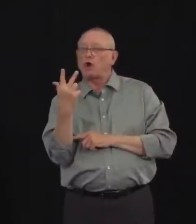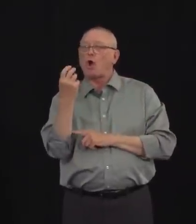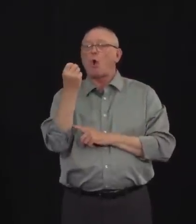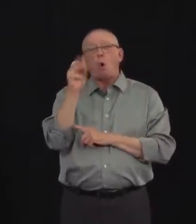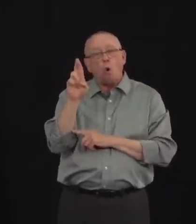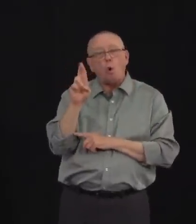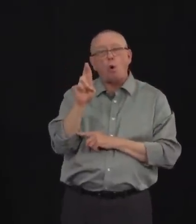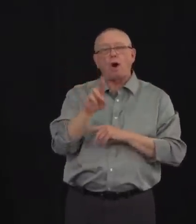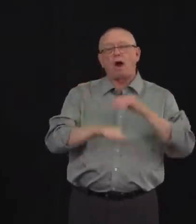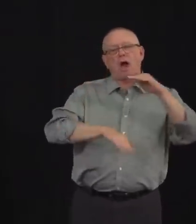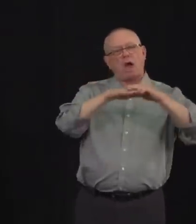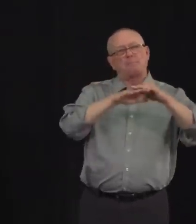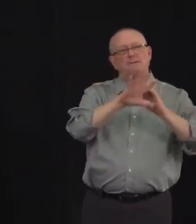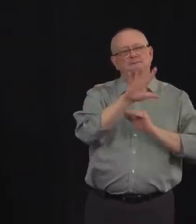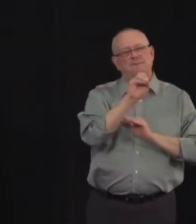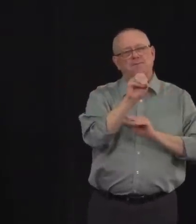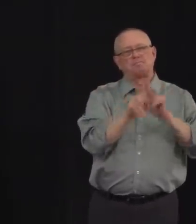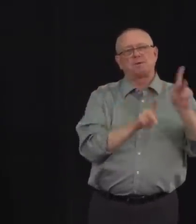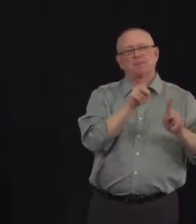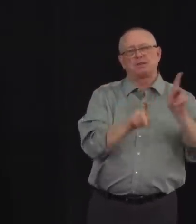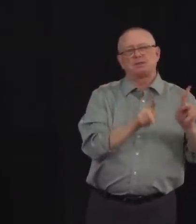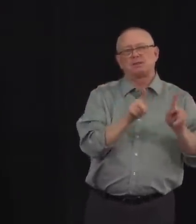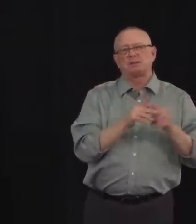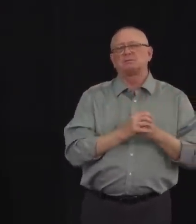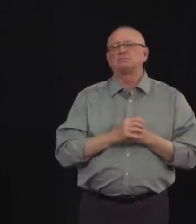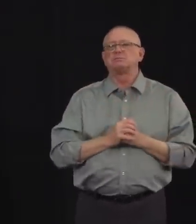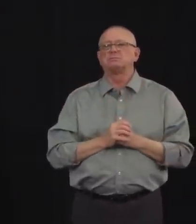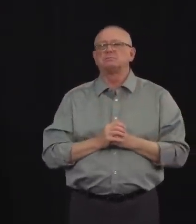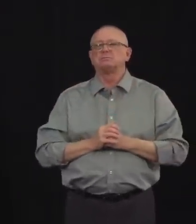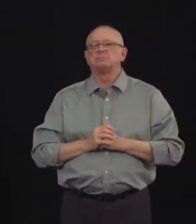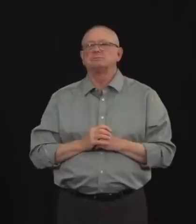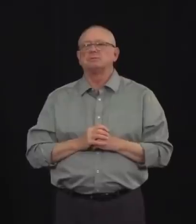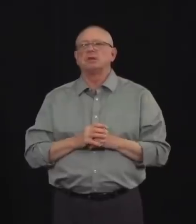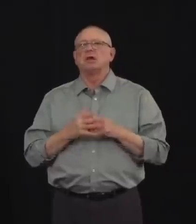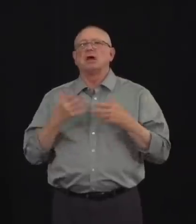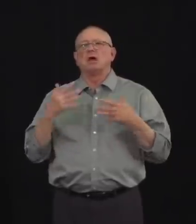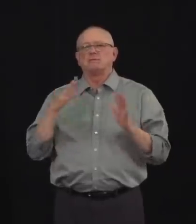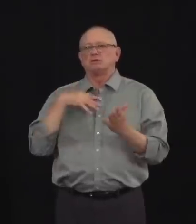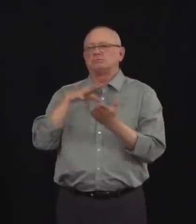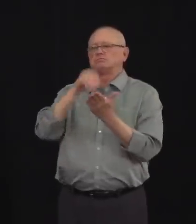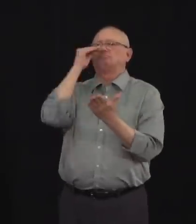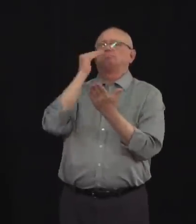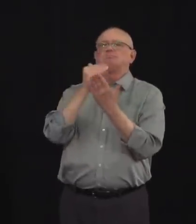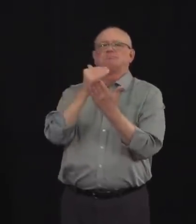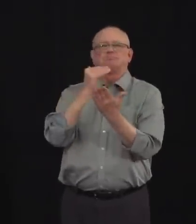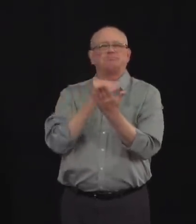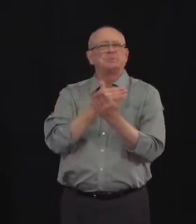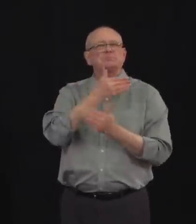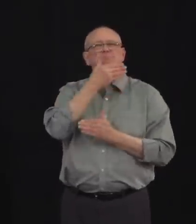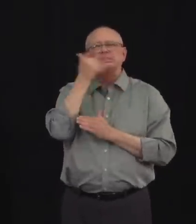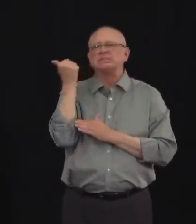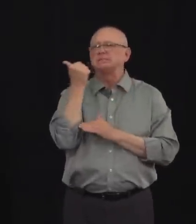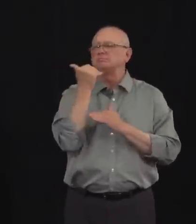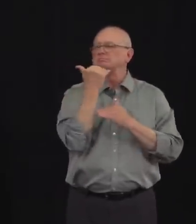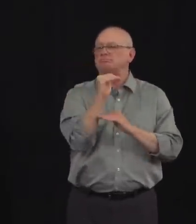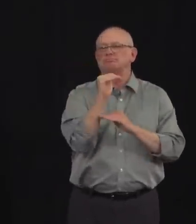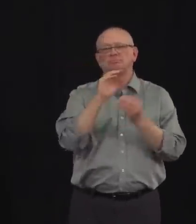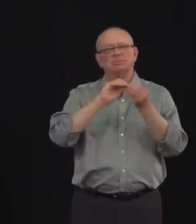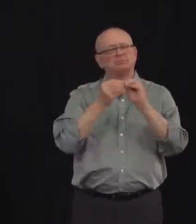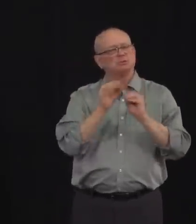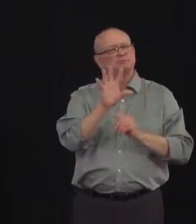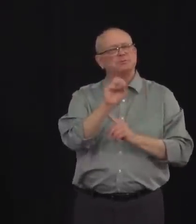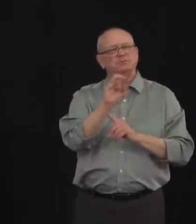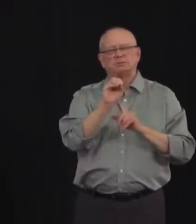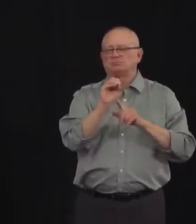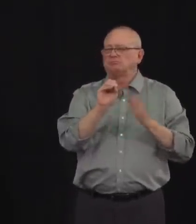based on lessons learned from outbreaks in faith communities in Alberta and around the world. Faith leaders must take steps